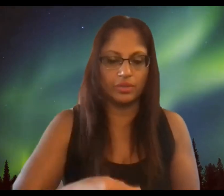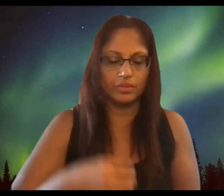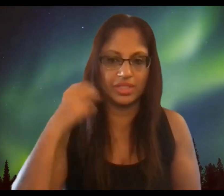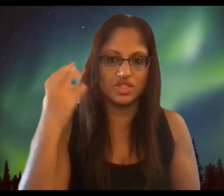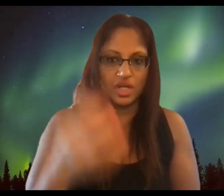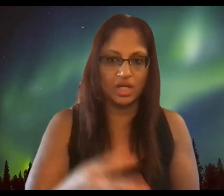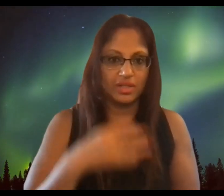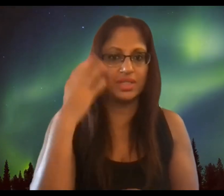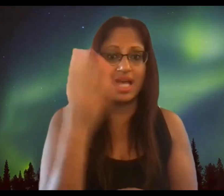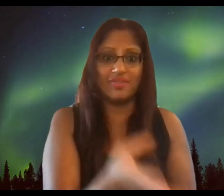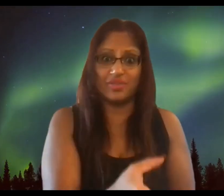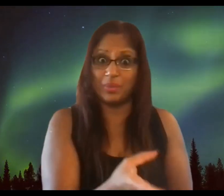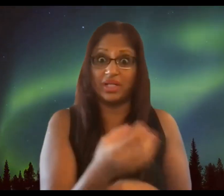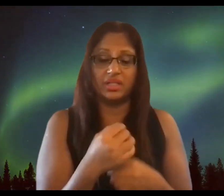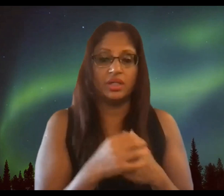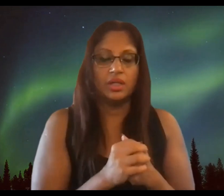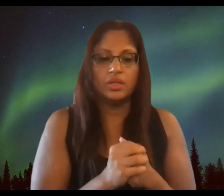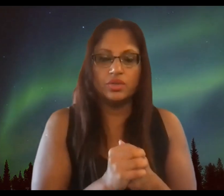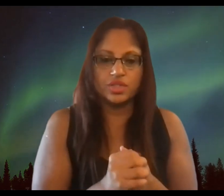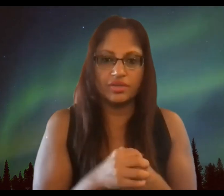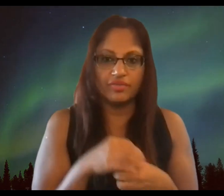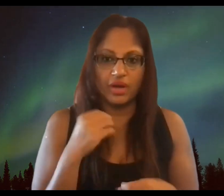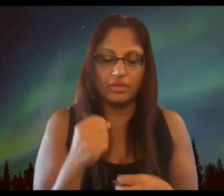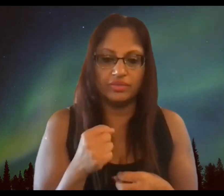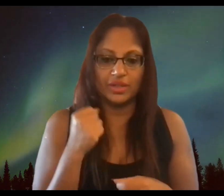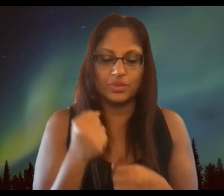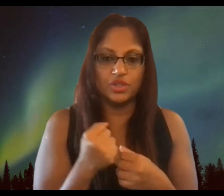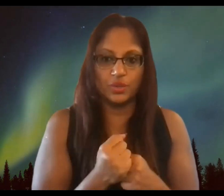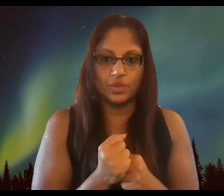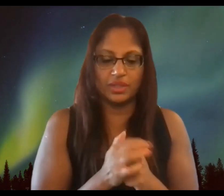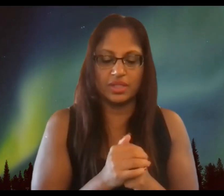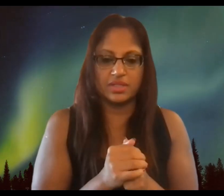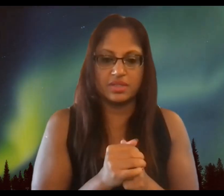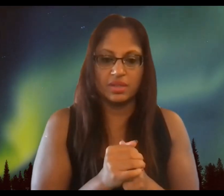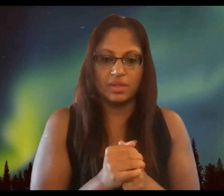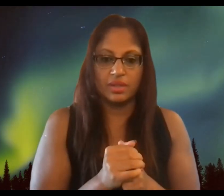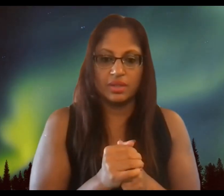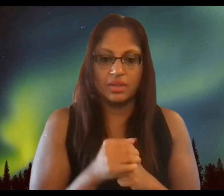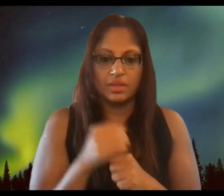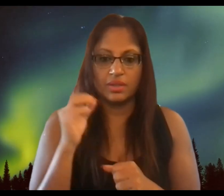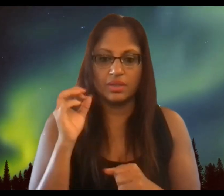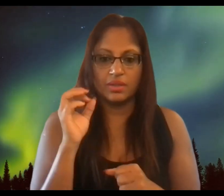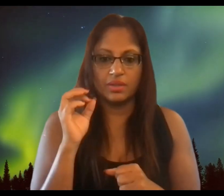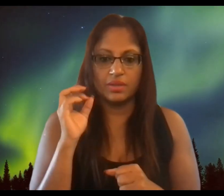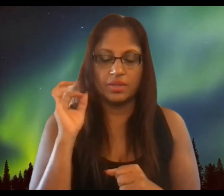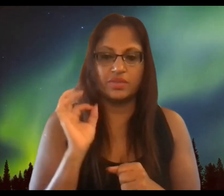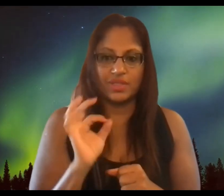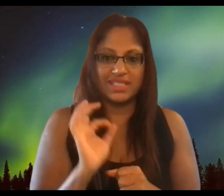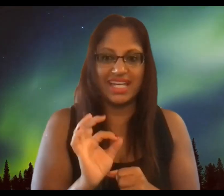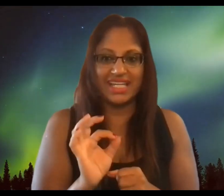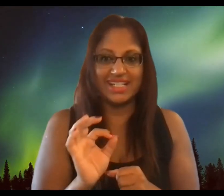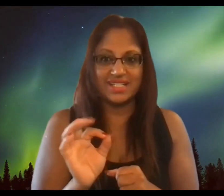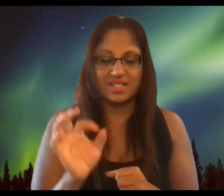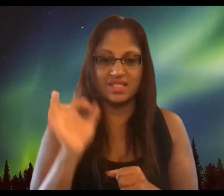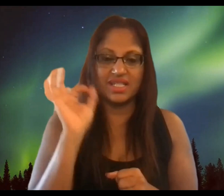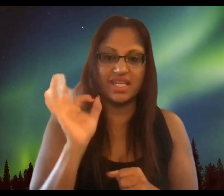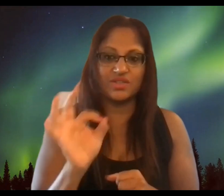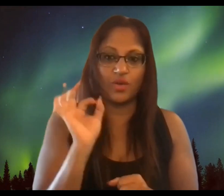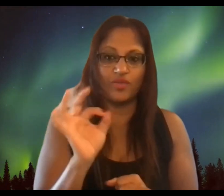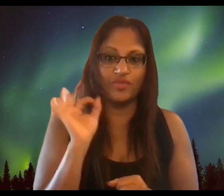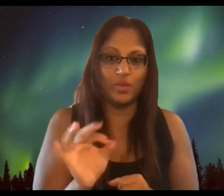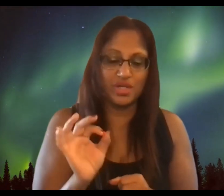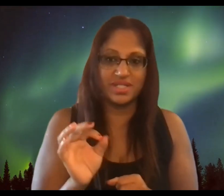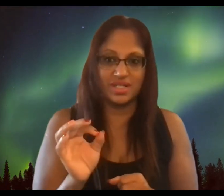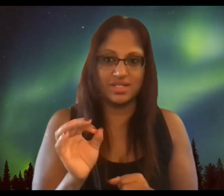what gregory and jonathan and everybody who's involved that are doing this that's what it takes it